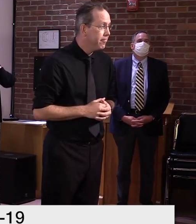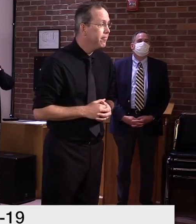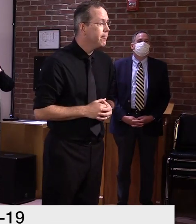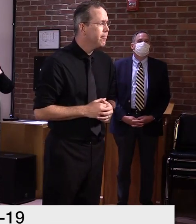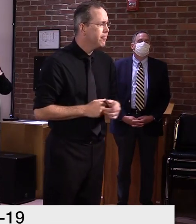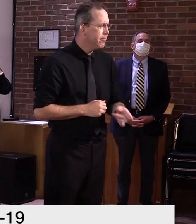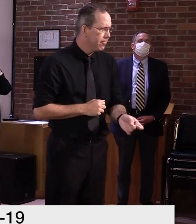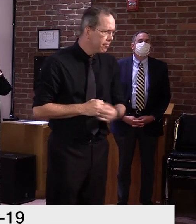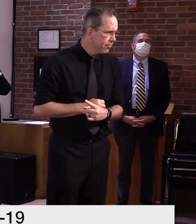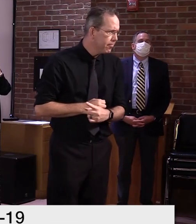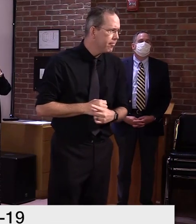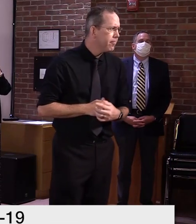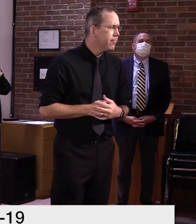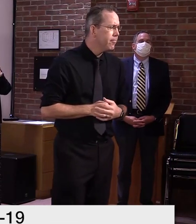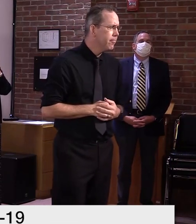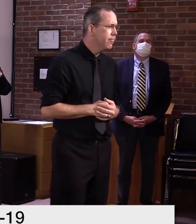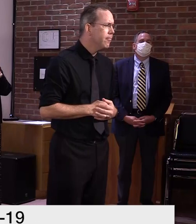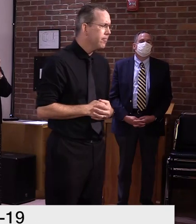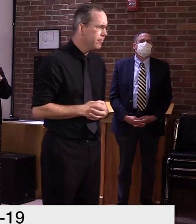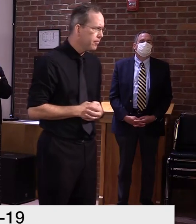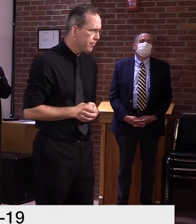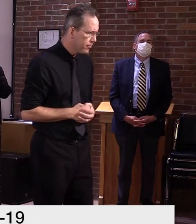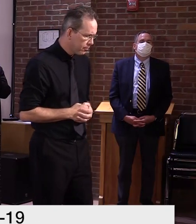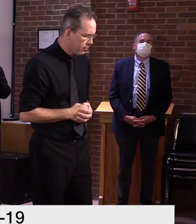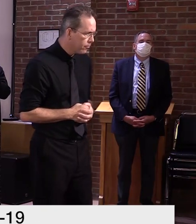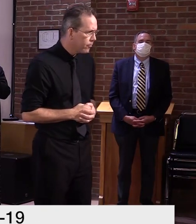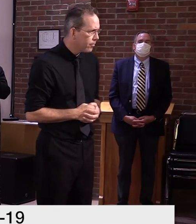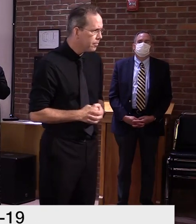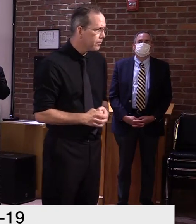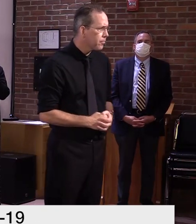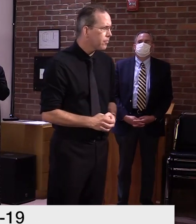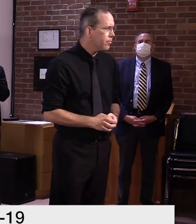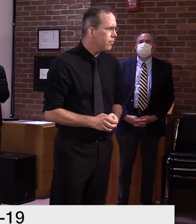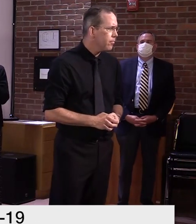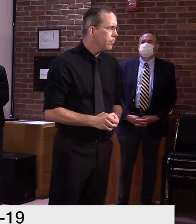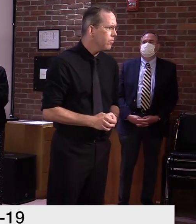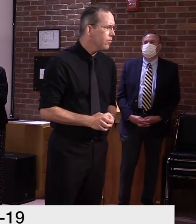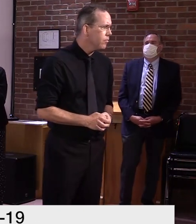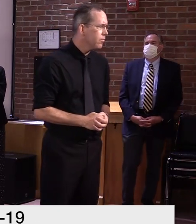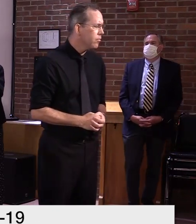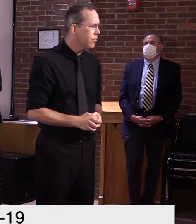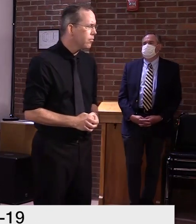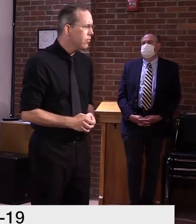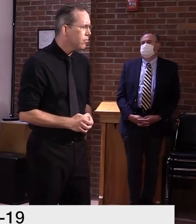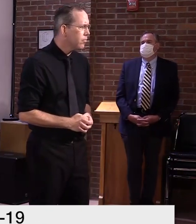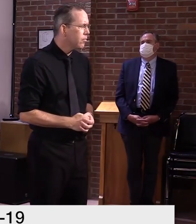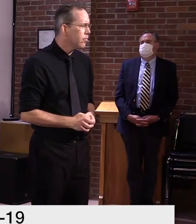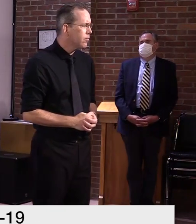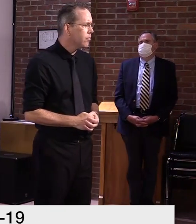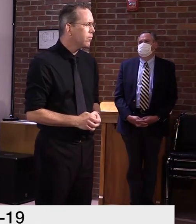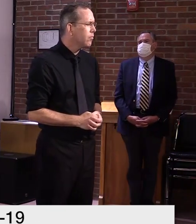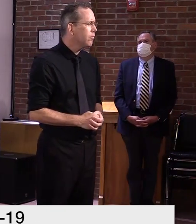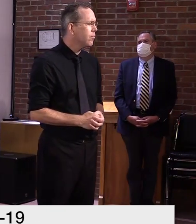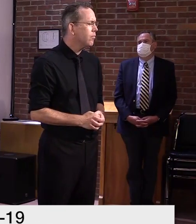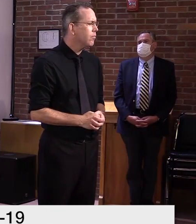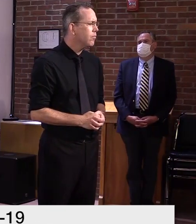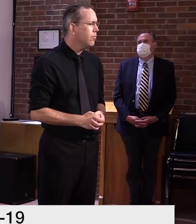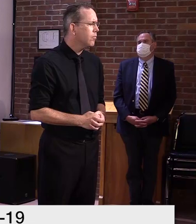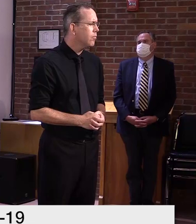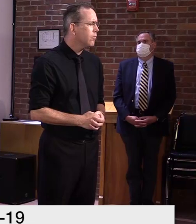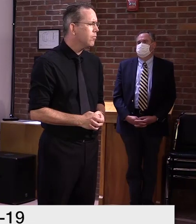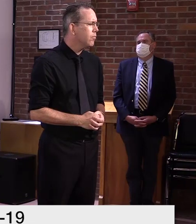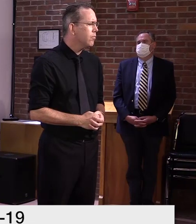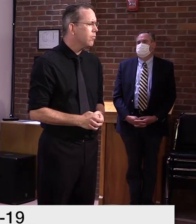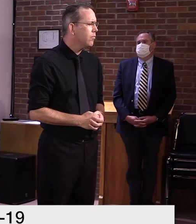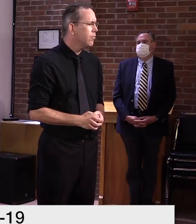question about these antibodies and if they will stick around and there's been talk of maybe antibodies only being good for a few months